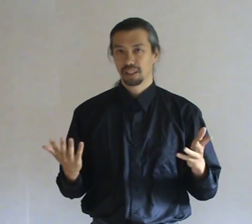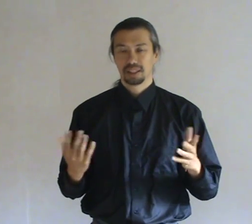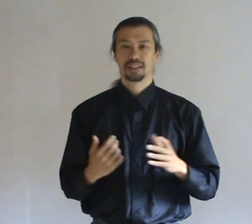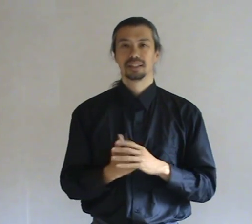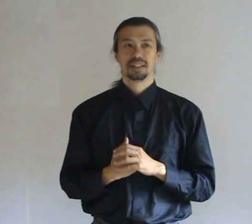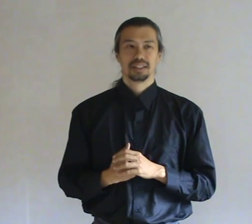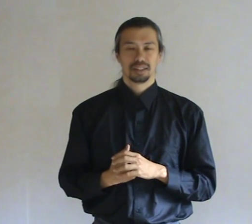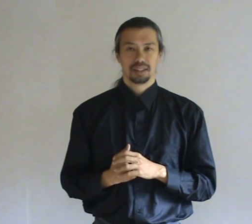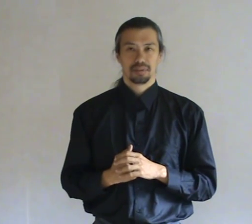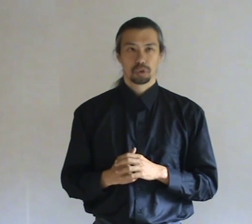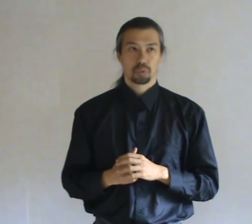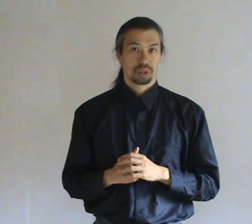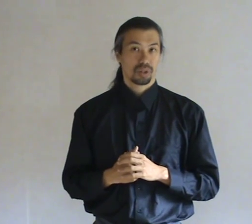or whatnot.